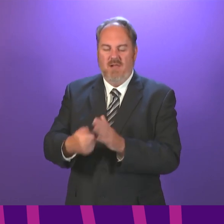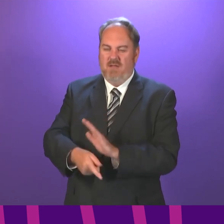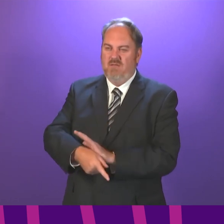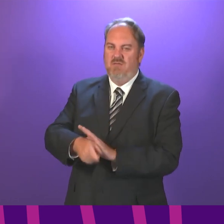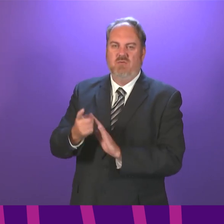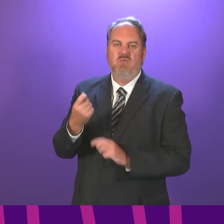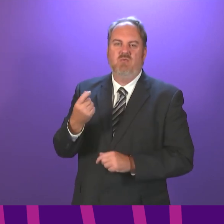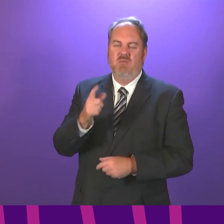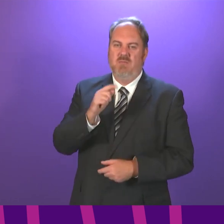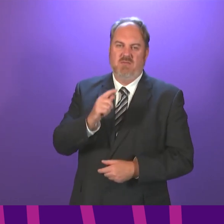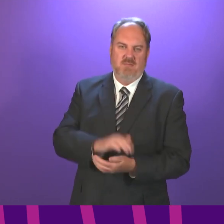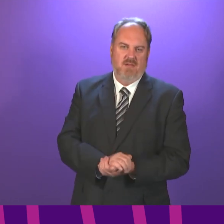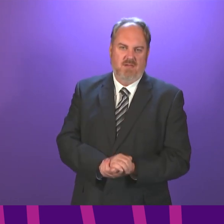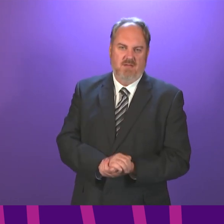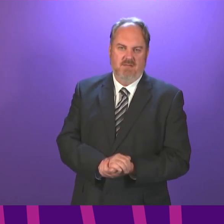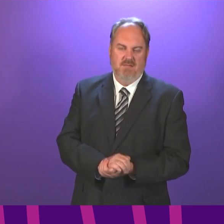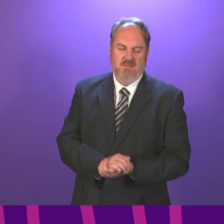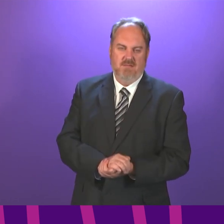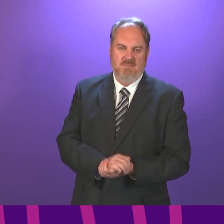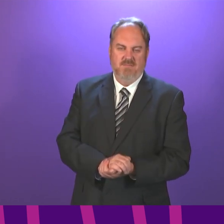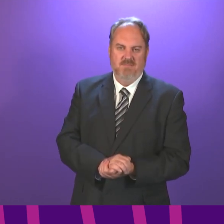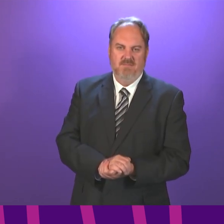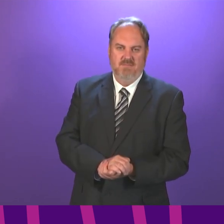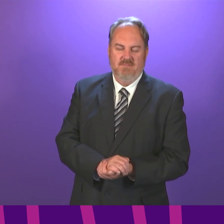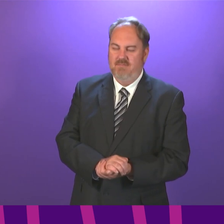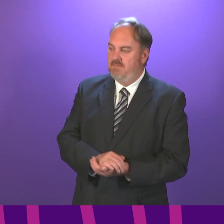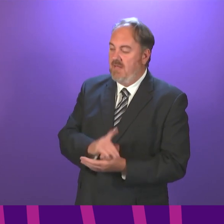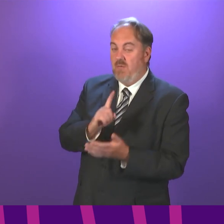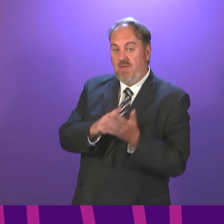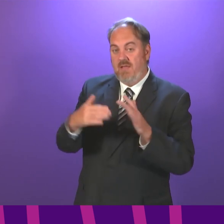we are very, very focused on. The